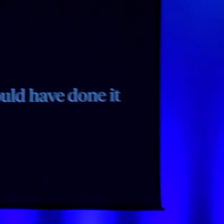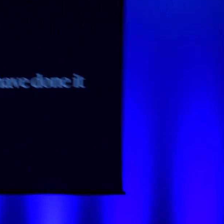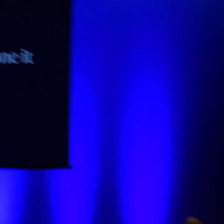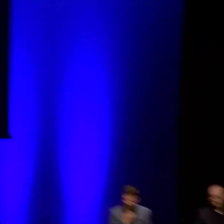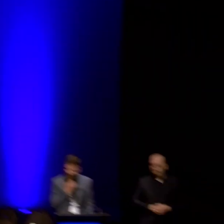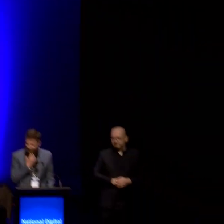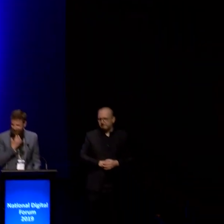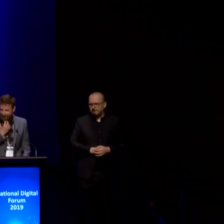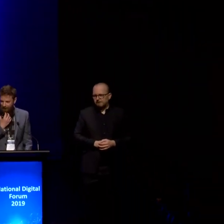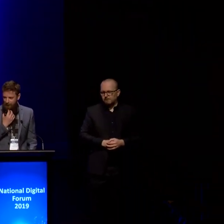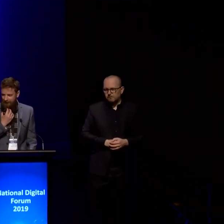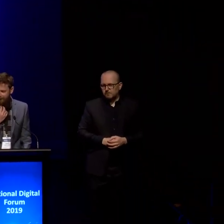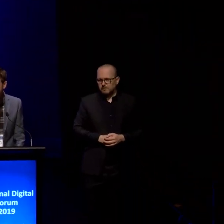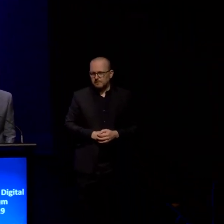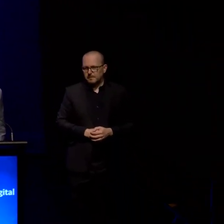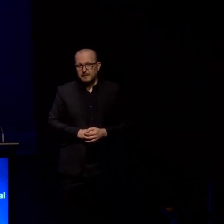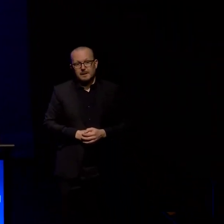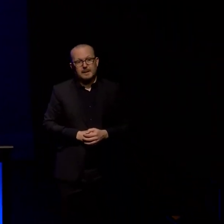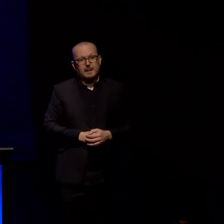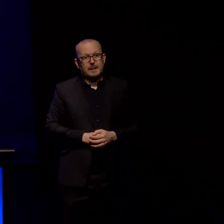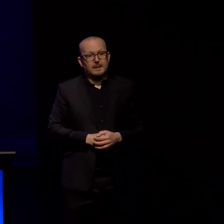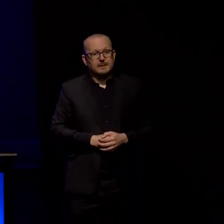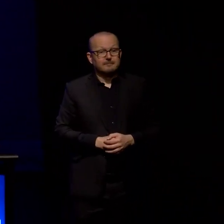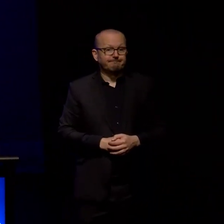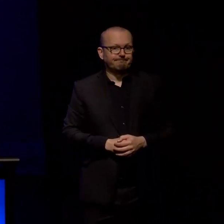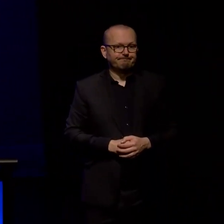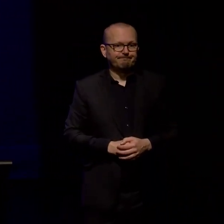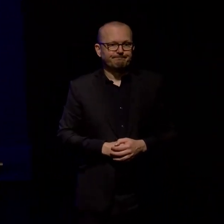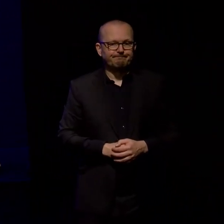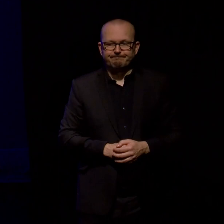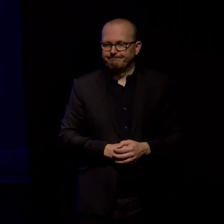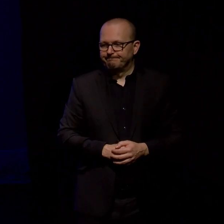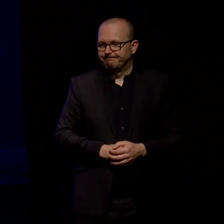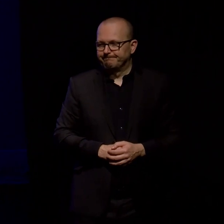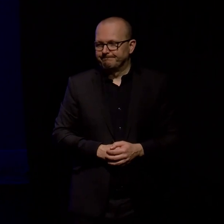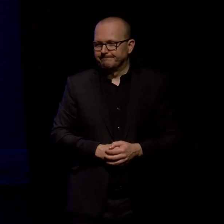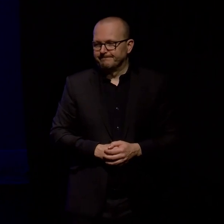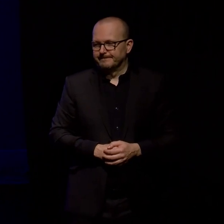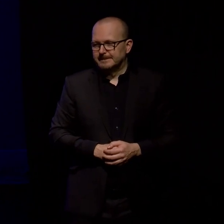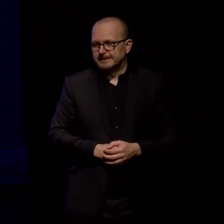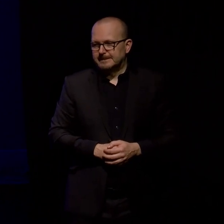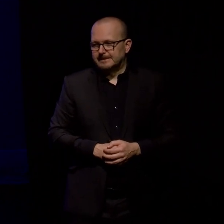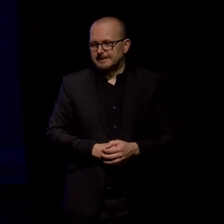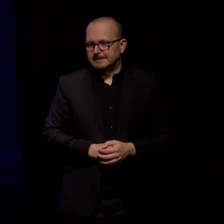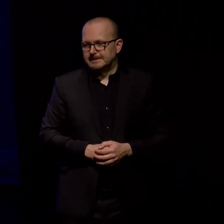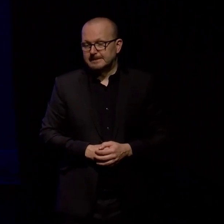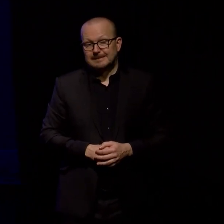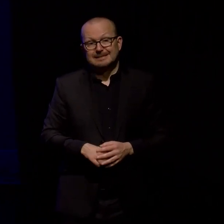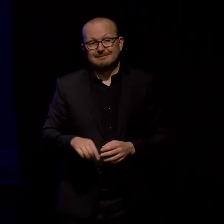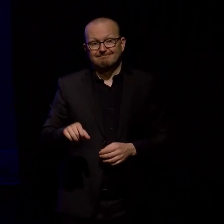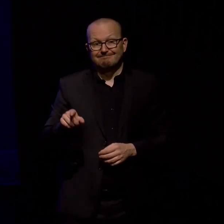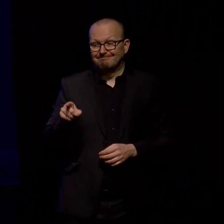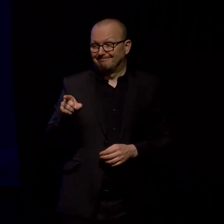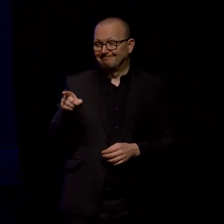Musical timeline. If it was easy someone else would have done it. Let's jump from one of the oldest spreads in the book to one of the last ones that we